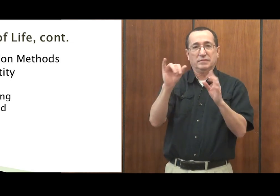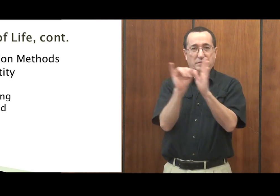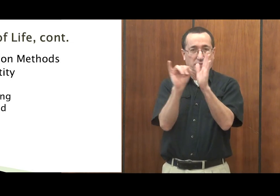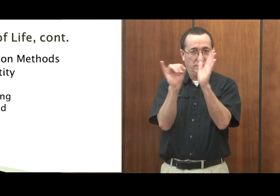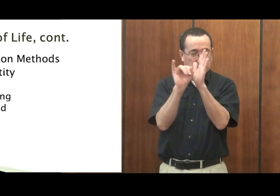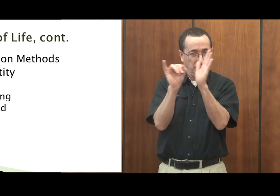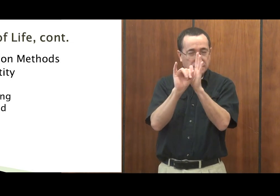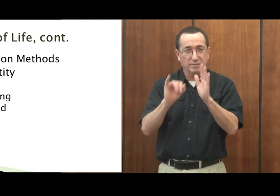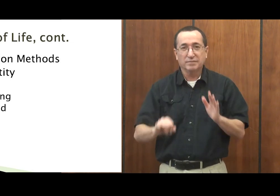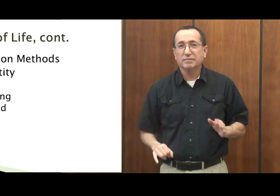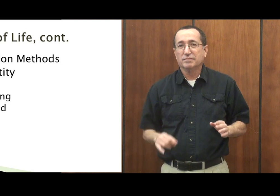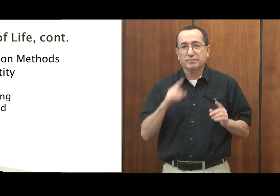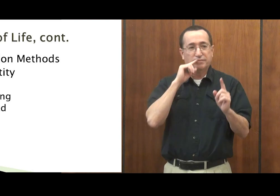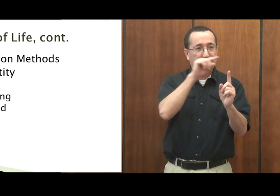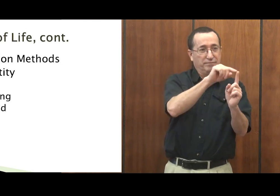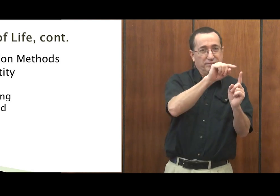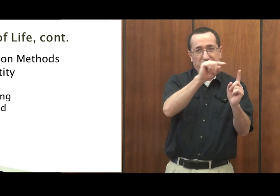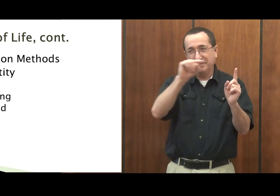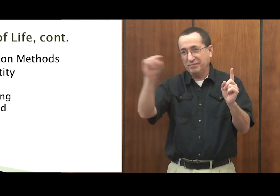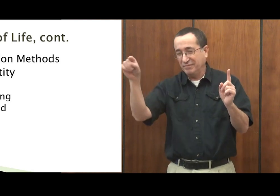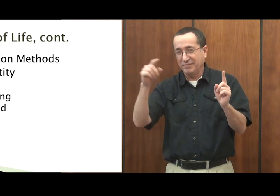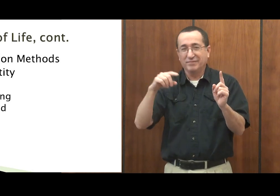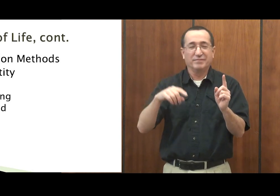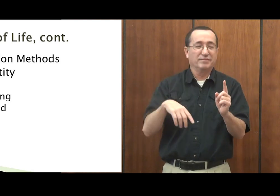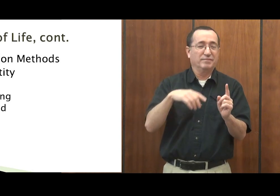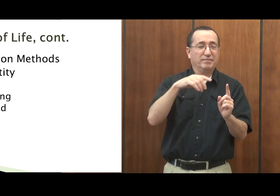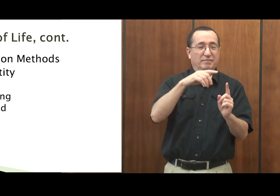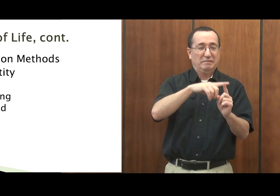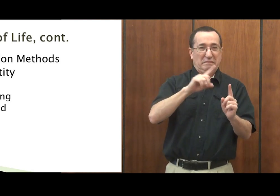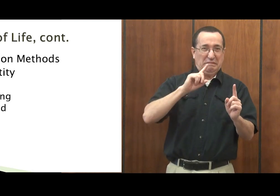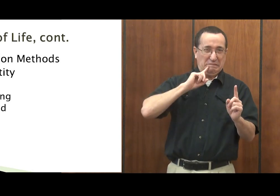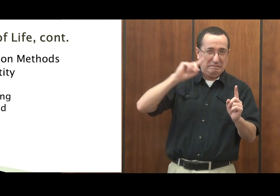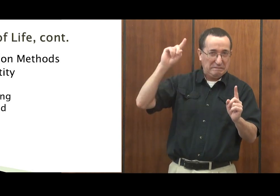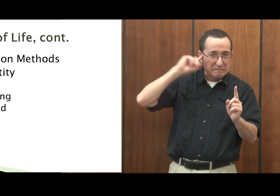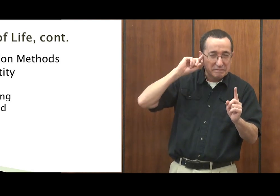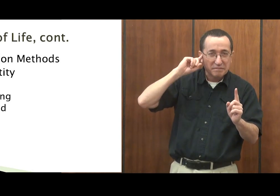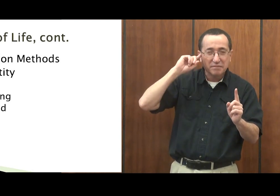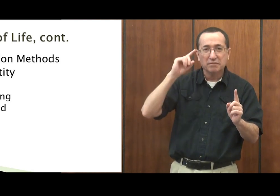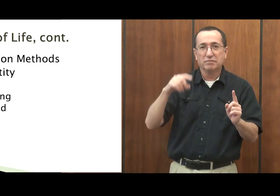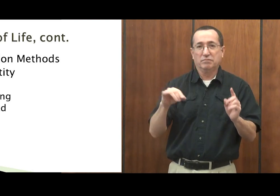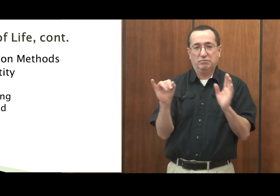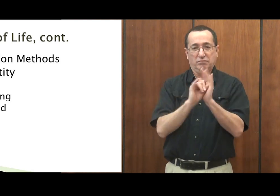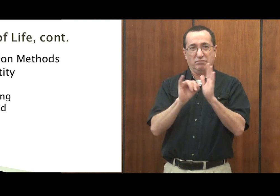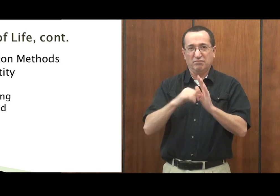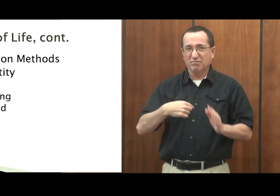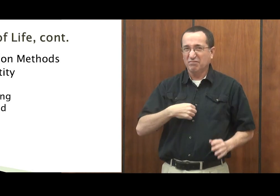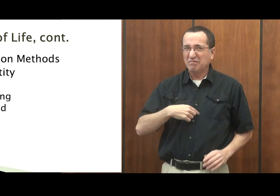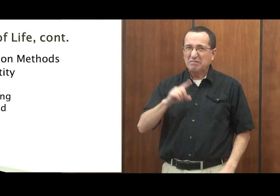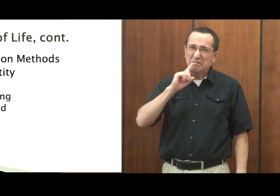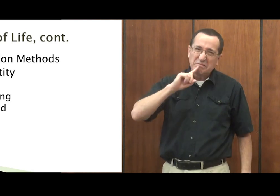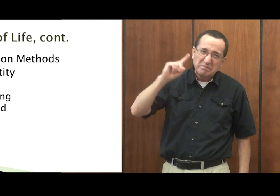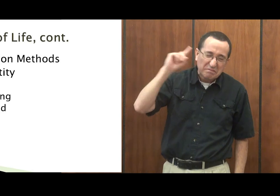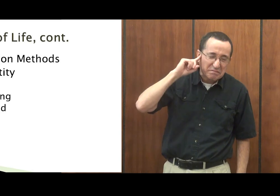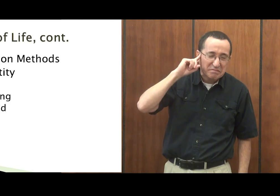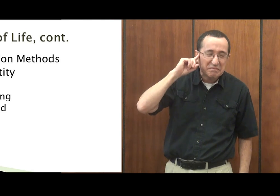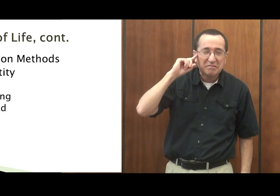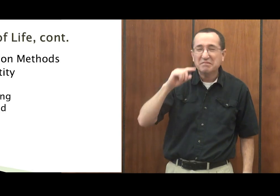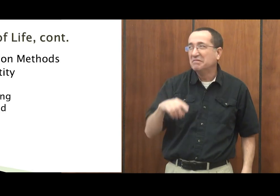Cultural identity. People identify themselves in different ways. People say, I'm deaf. Or people say,